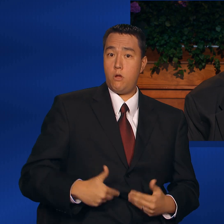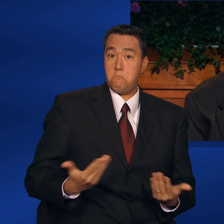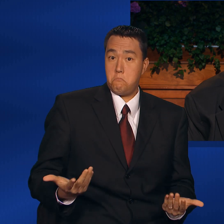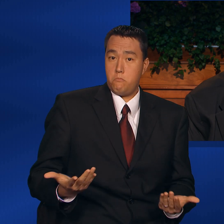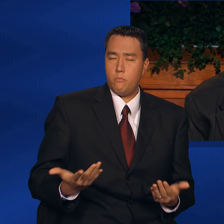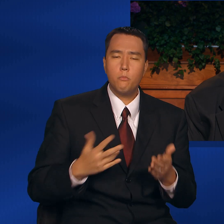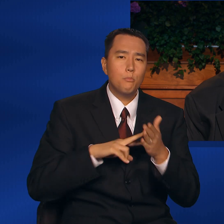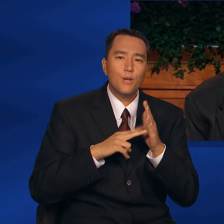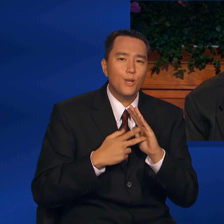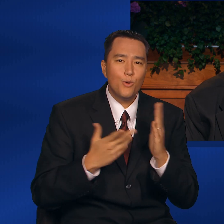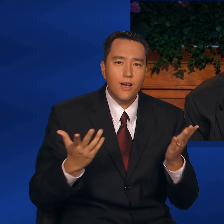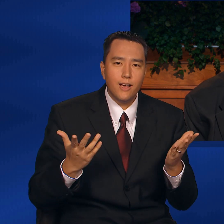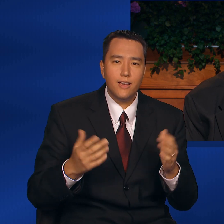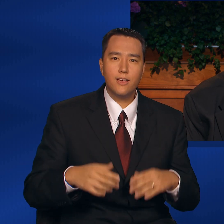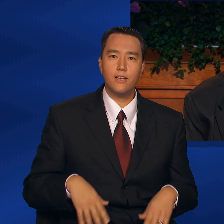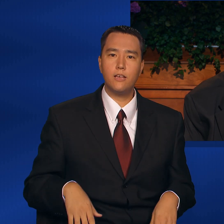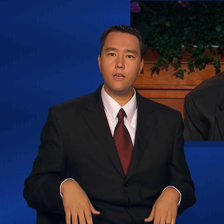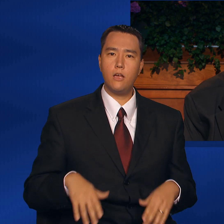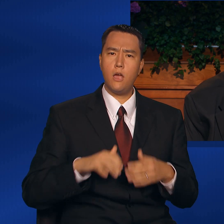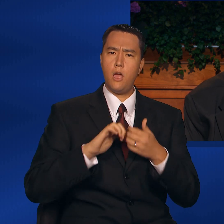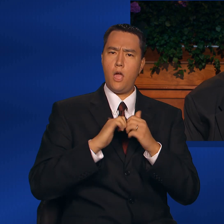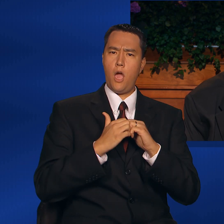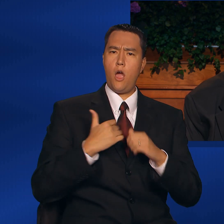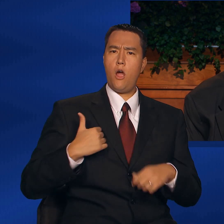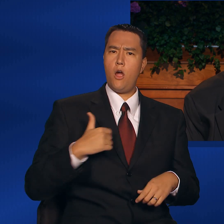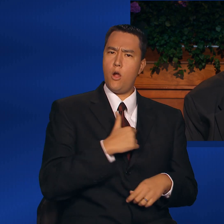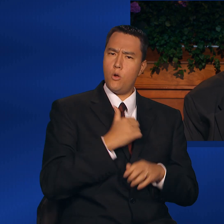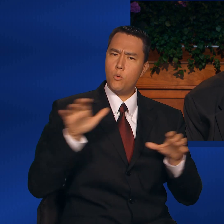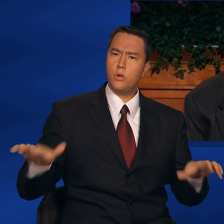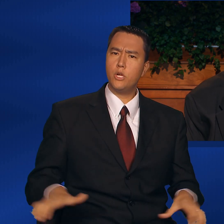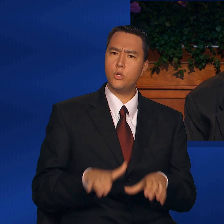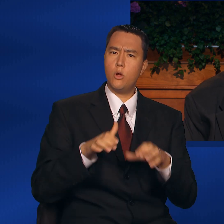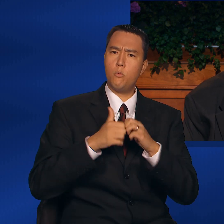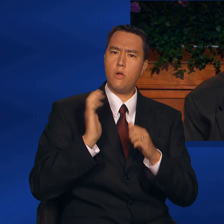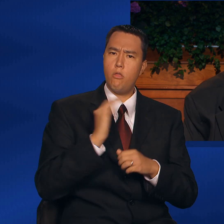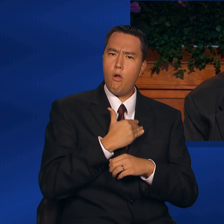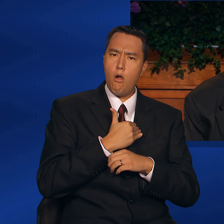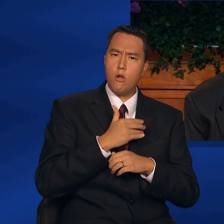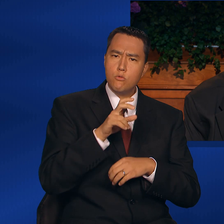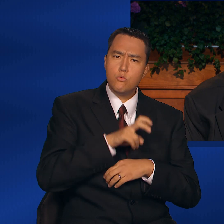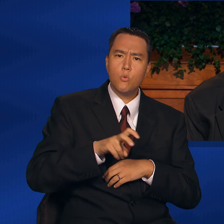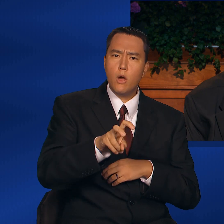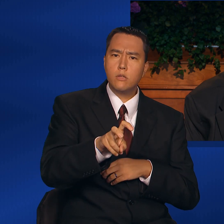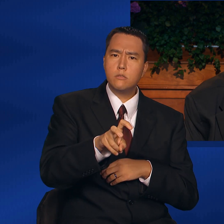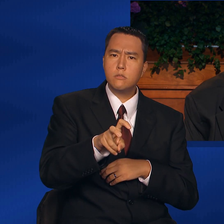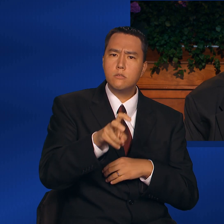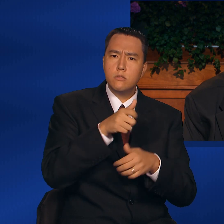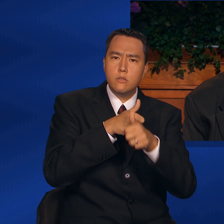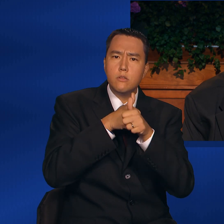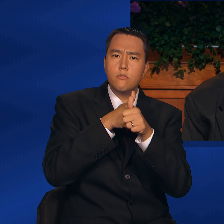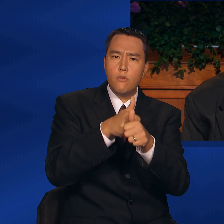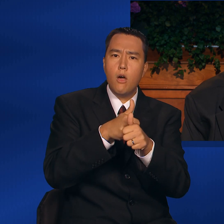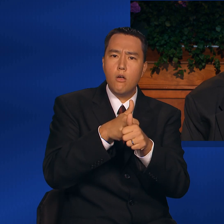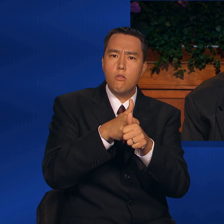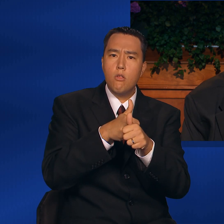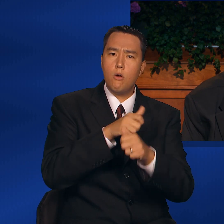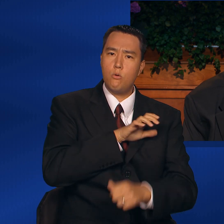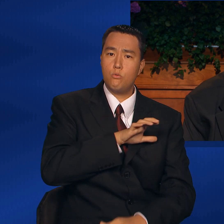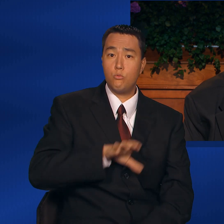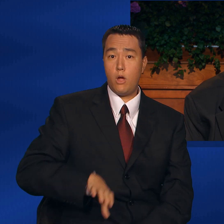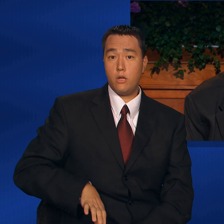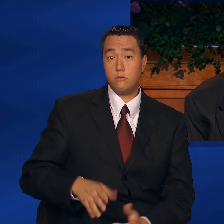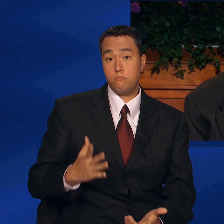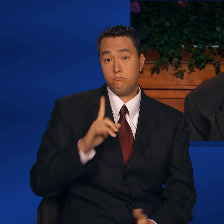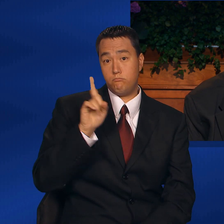In other words, how are we doing in our quest to follow Christ?